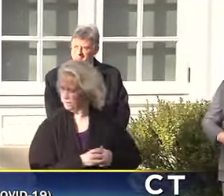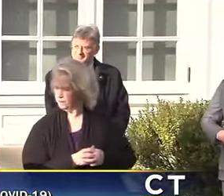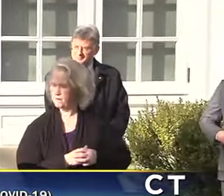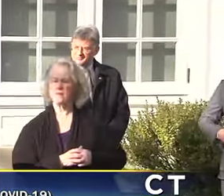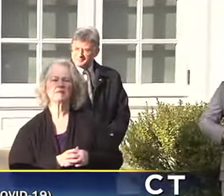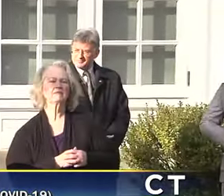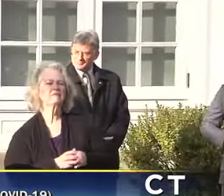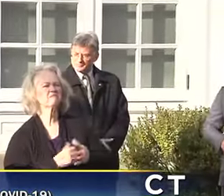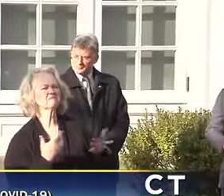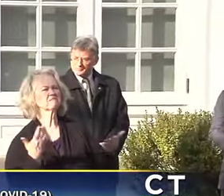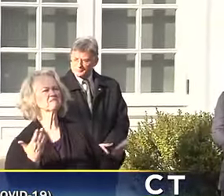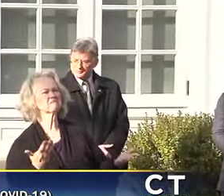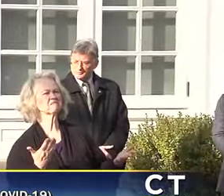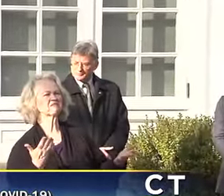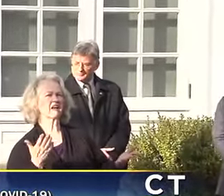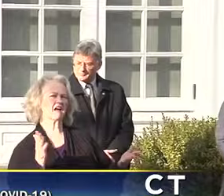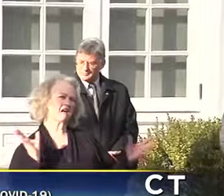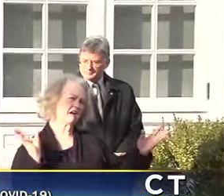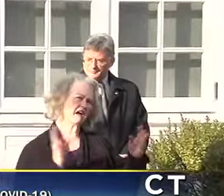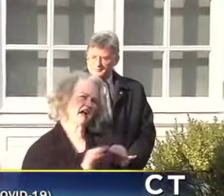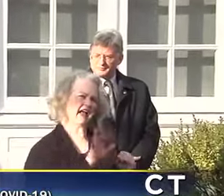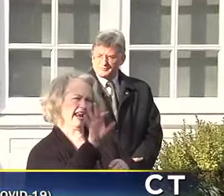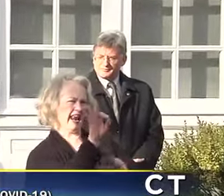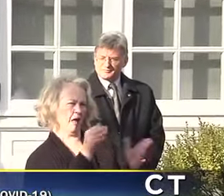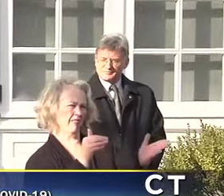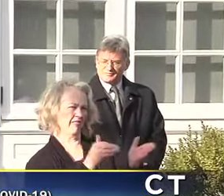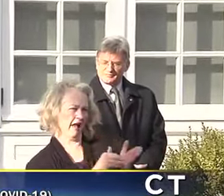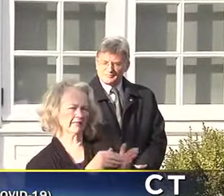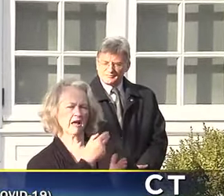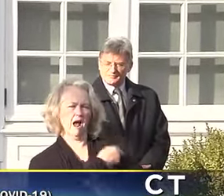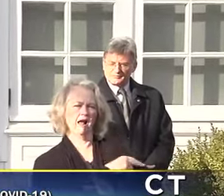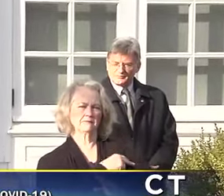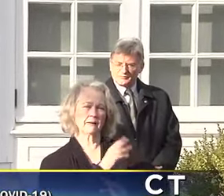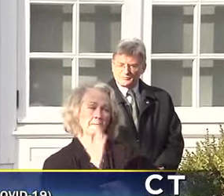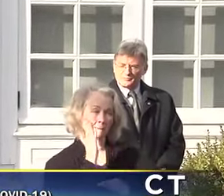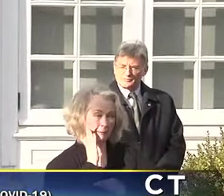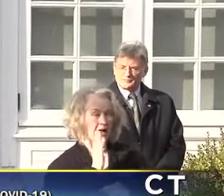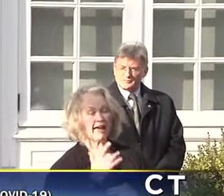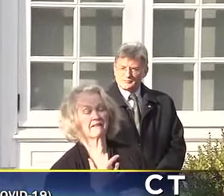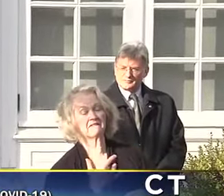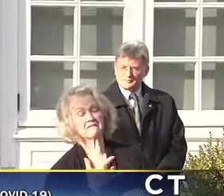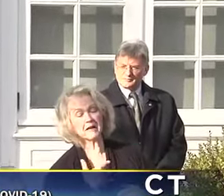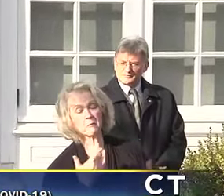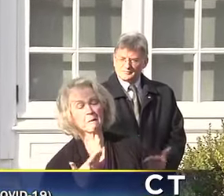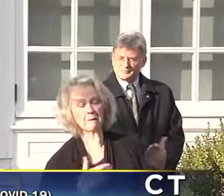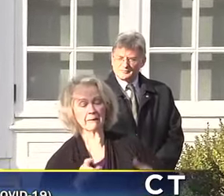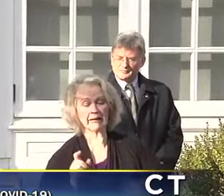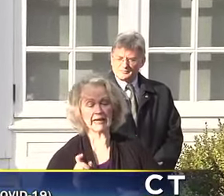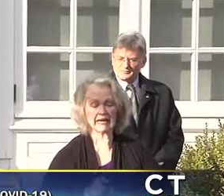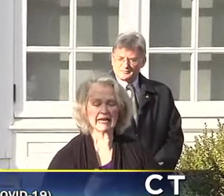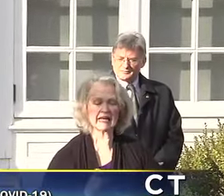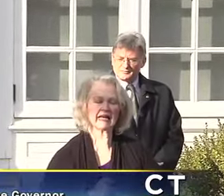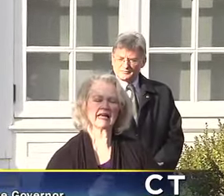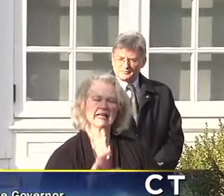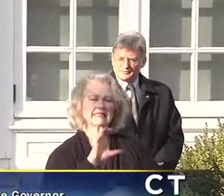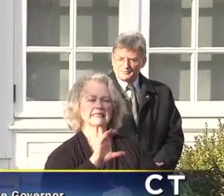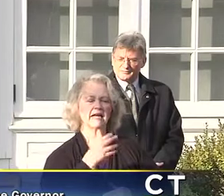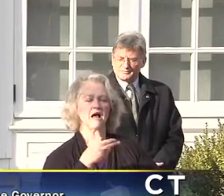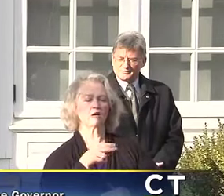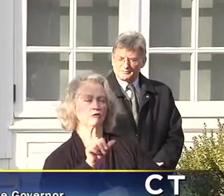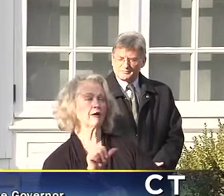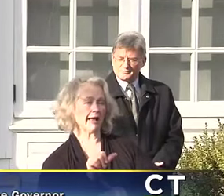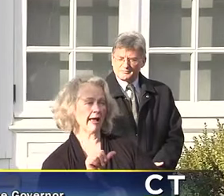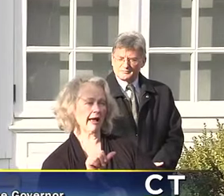We know we have about 9,000 hospital beds in the state. The modeling around how many we think we need, we know the hospital association is working on that